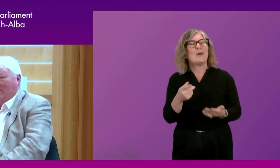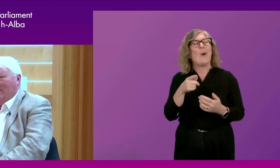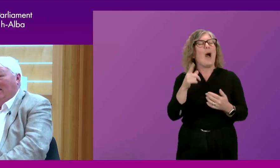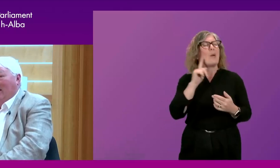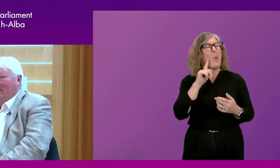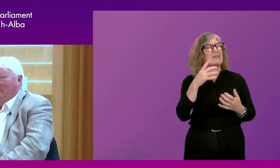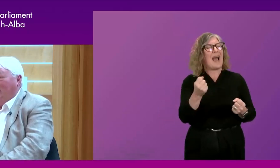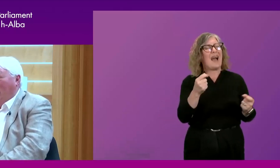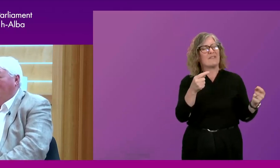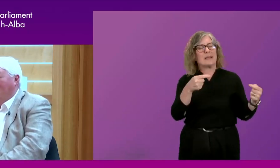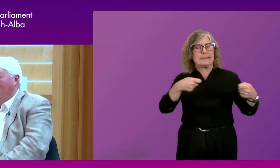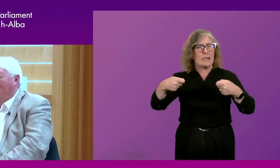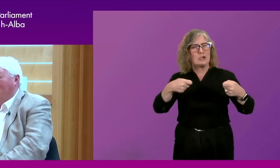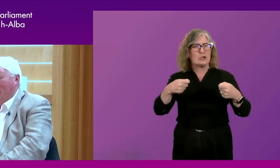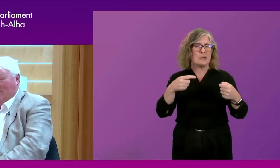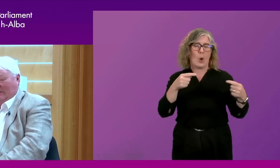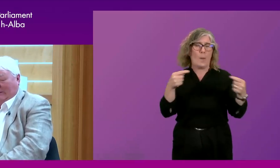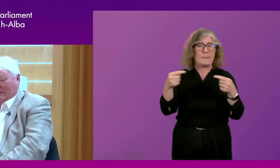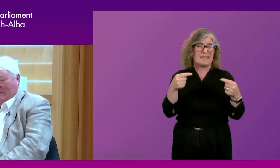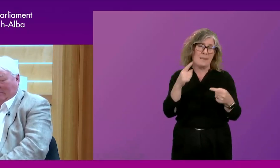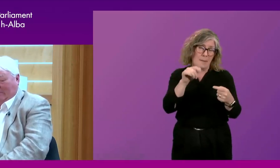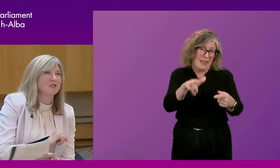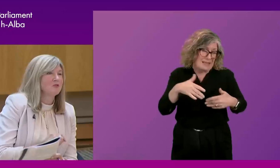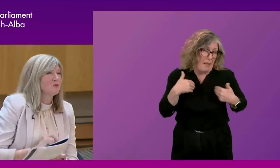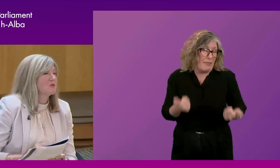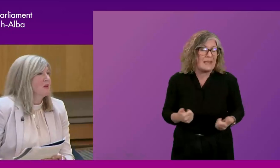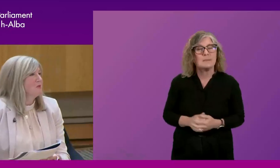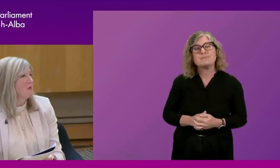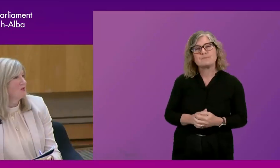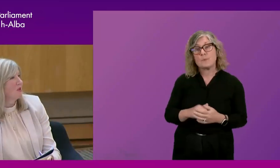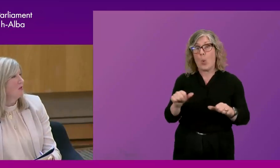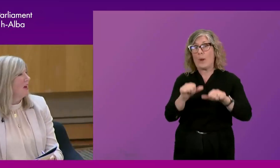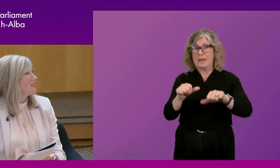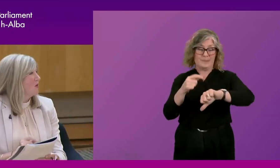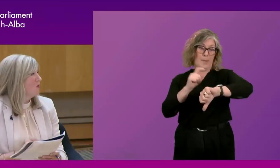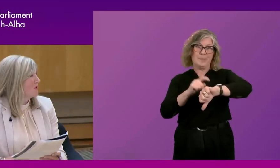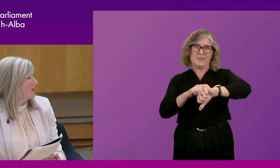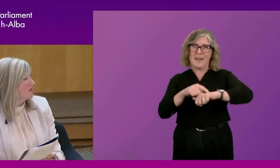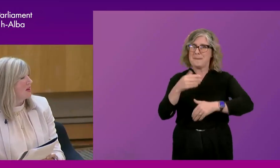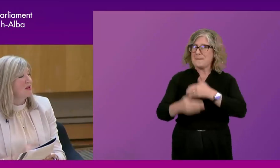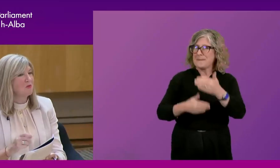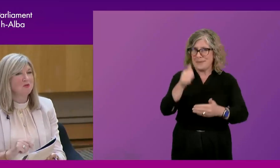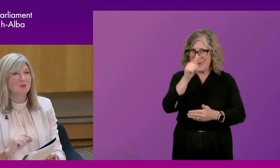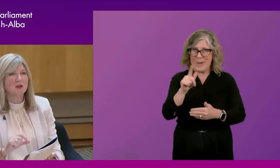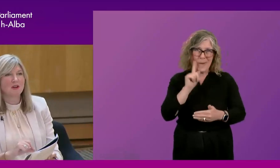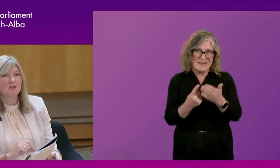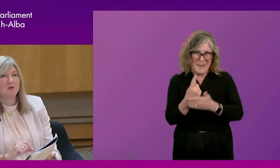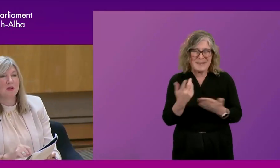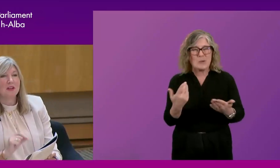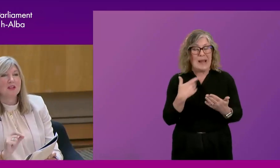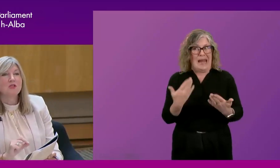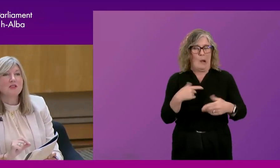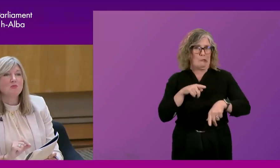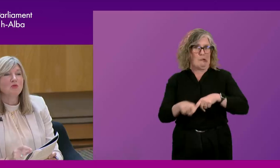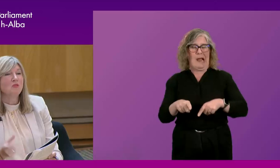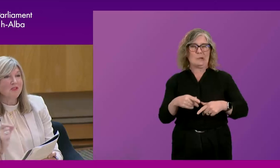power bases and perhaps that's a healthy thing as well. Okay, thank you. So time is marching on, as it always does. I am going to work hard to